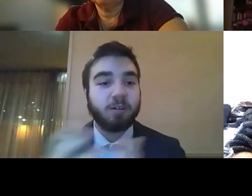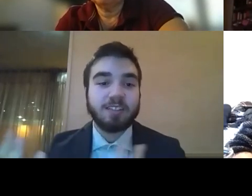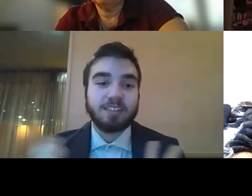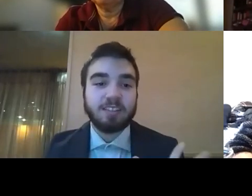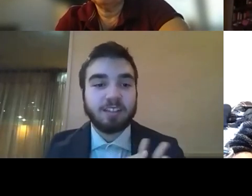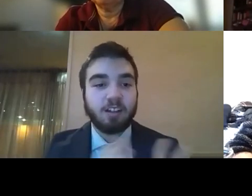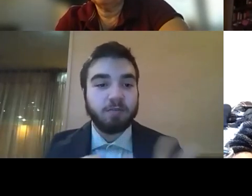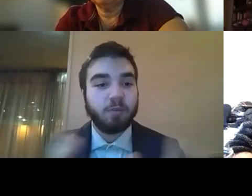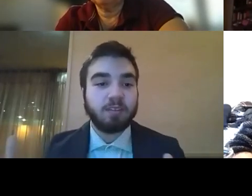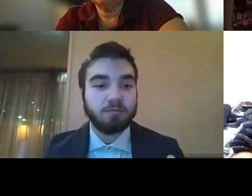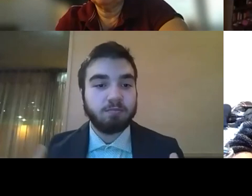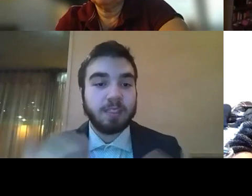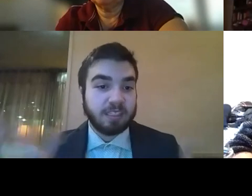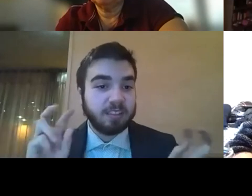processes at all of doing business?